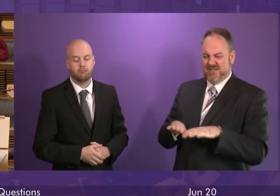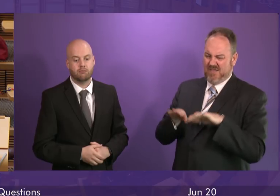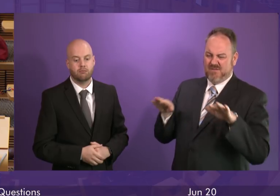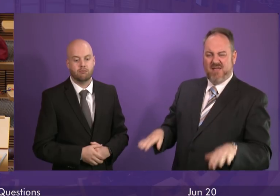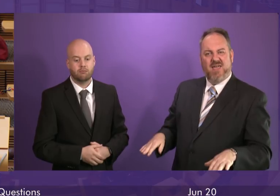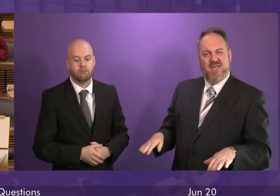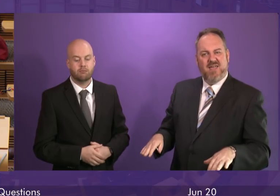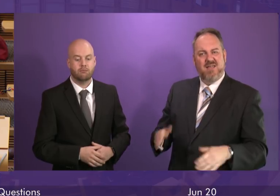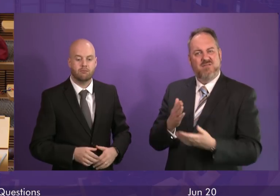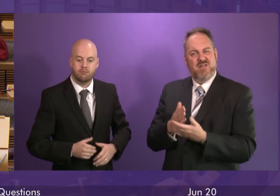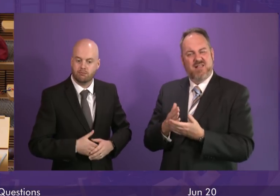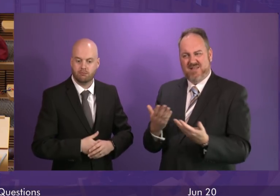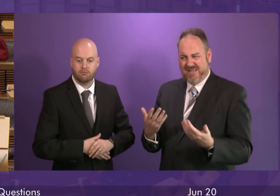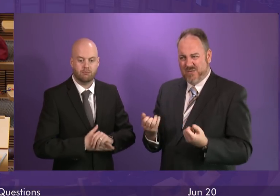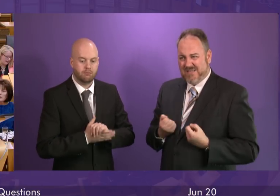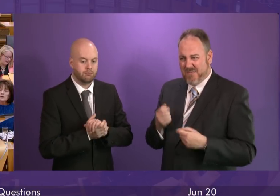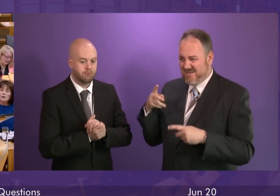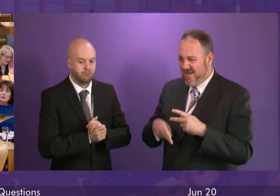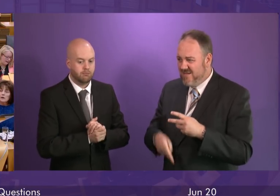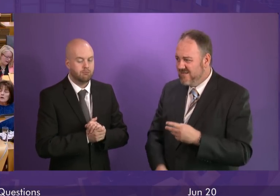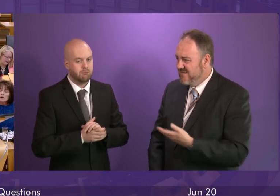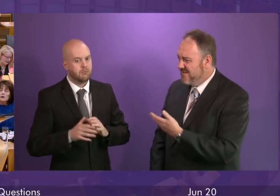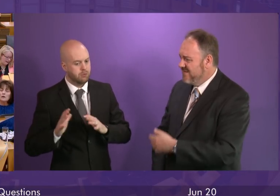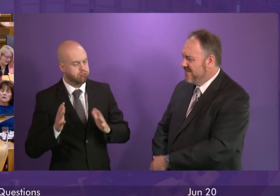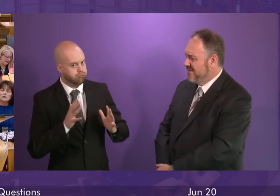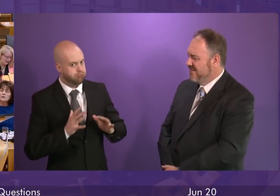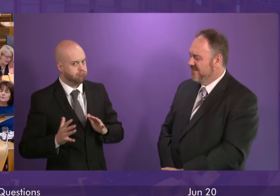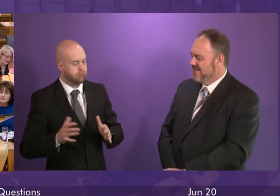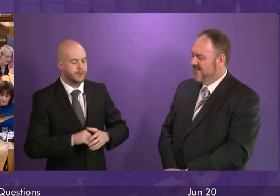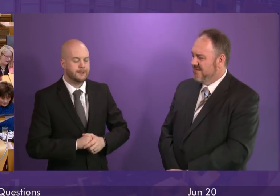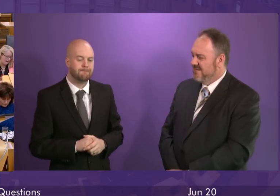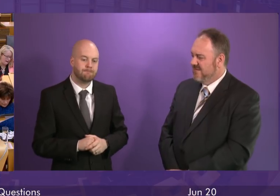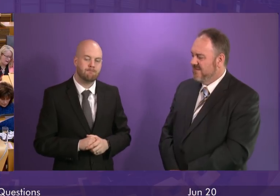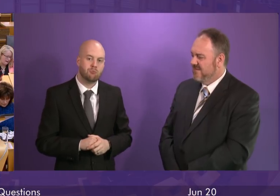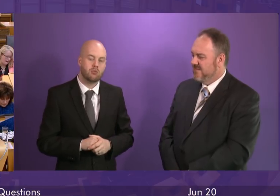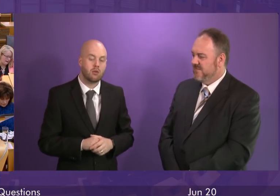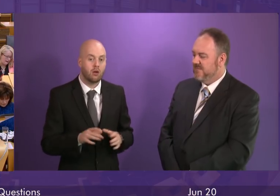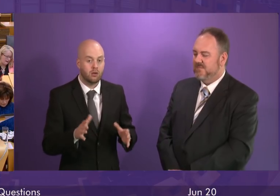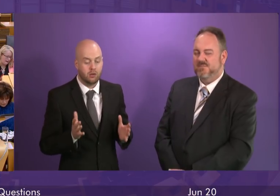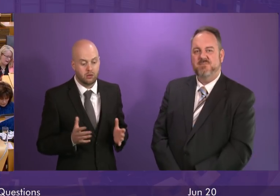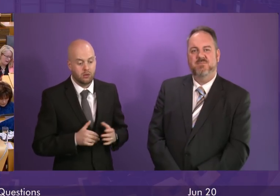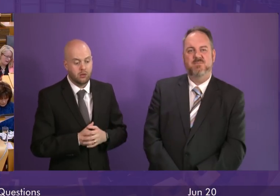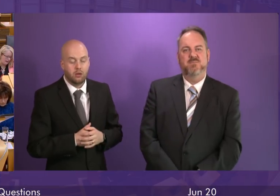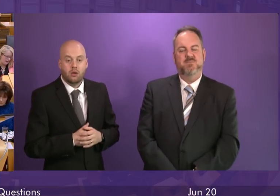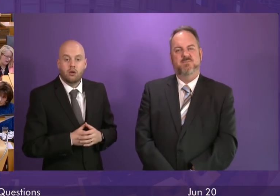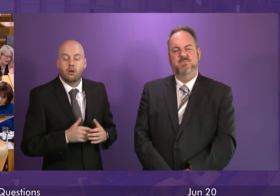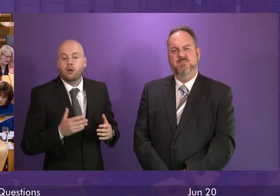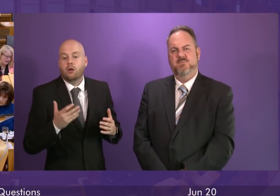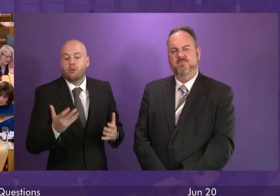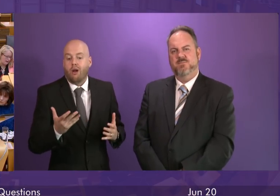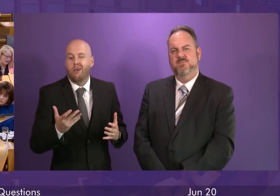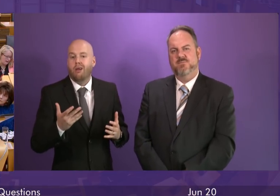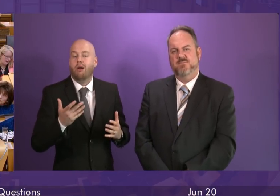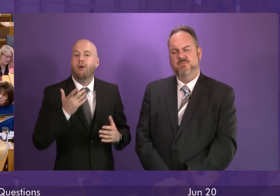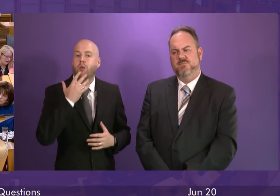to the Scottish Welfare Fund? First Minister. Well of course in the period in advance of us setting